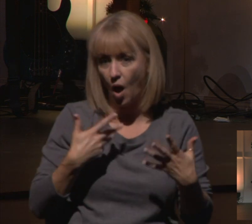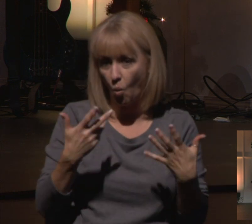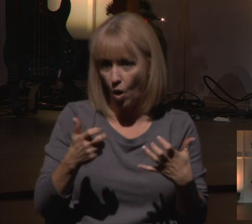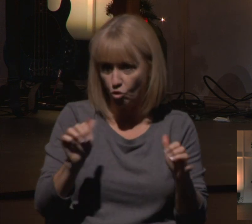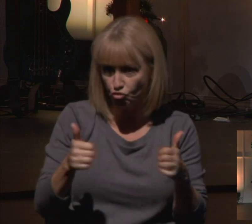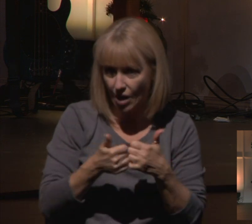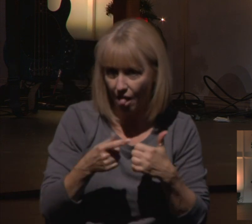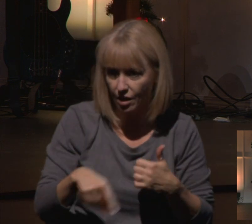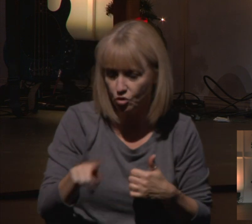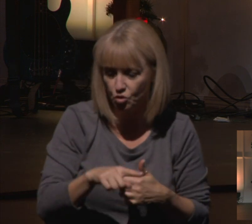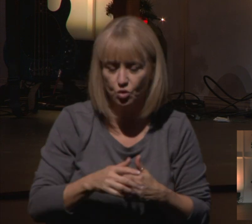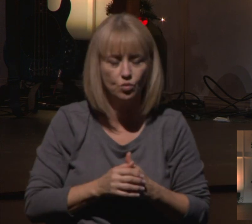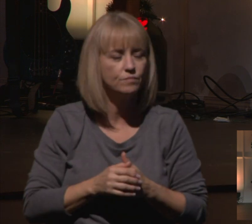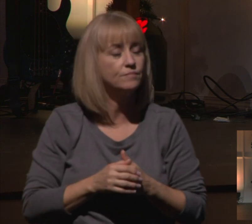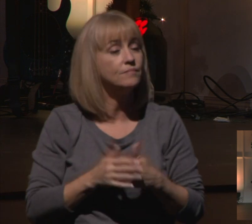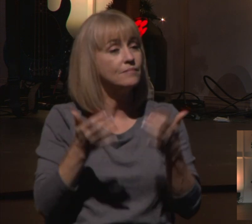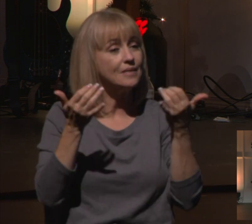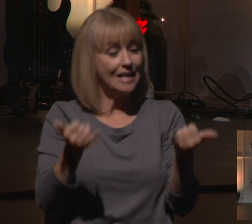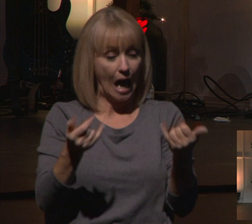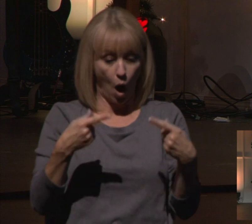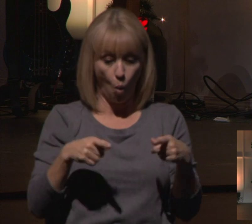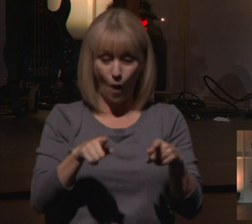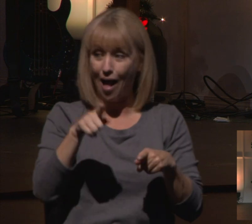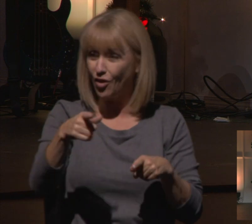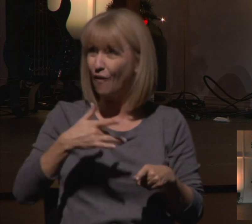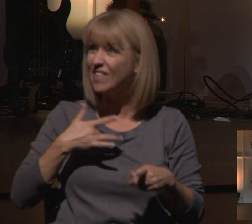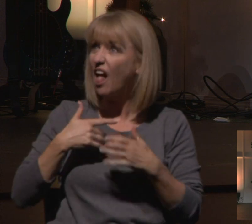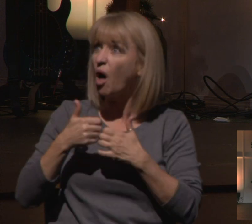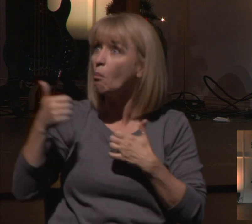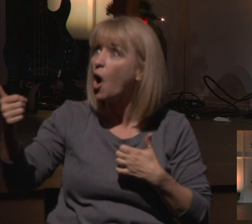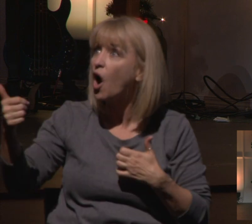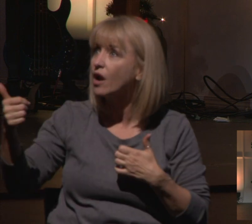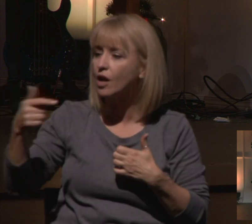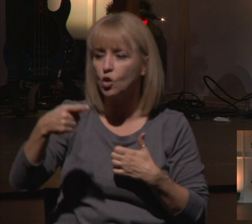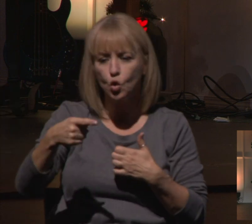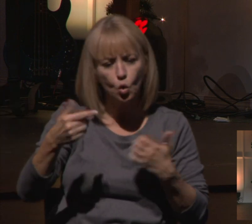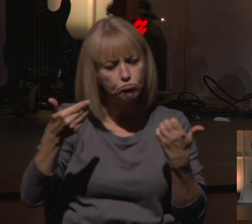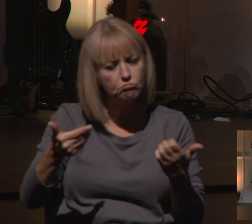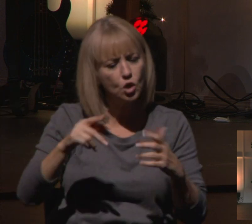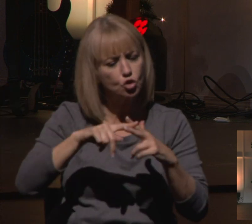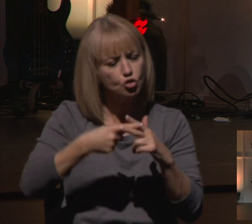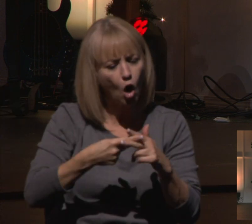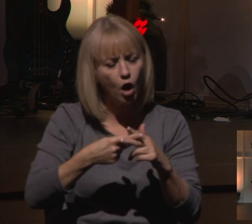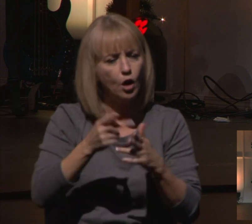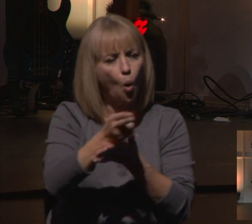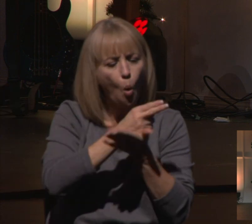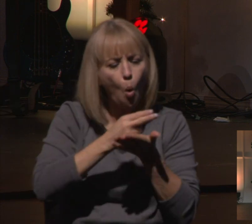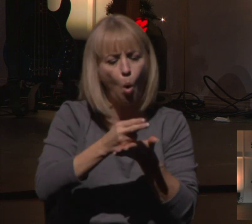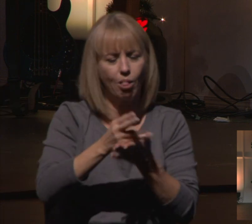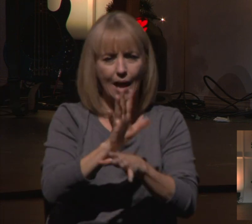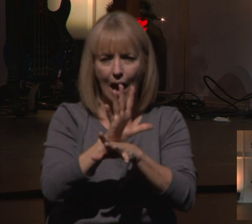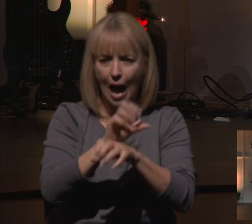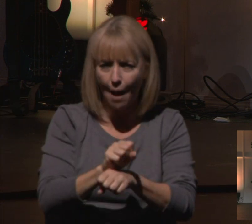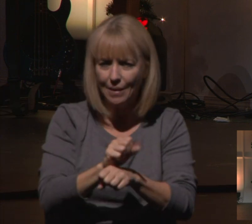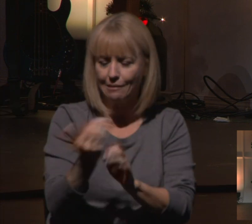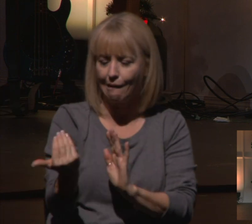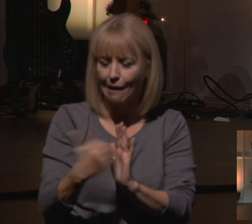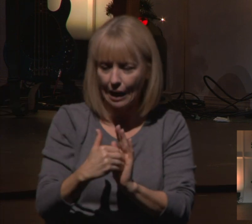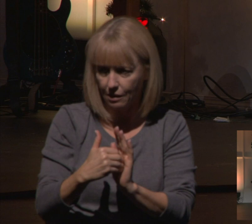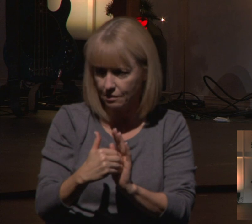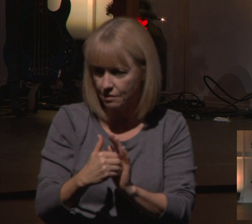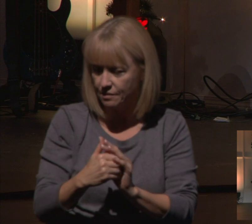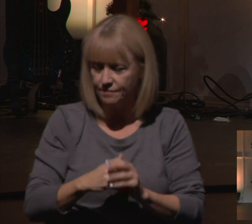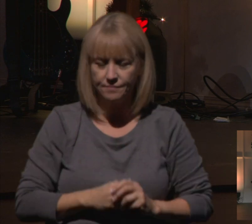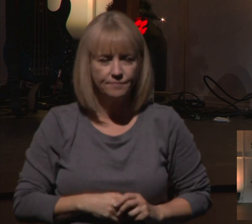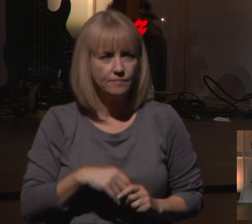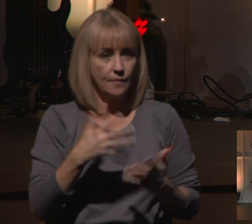Renew holy habits while you're in exile. So here's the question I would have you ask. How can I draw closer to